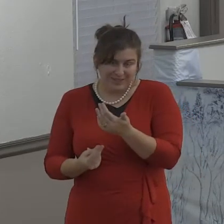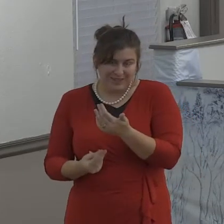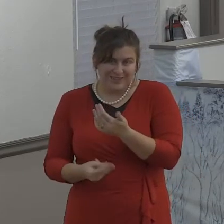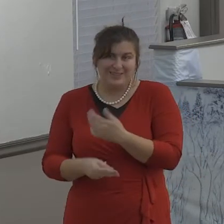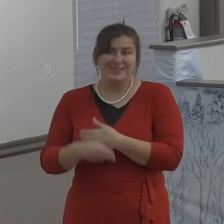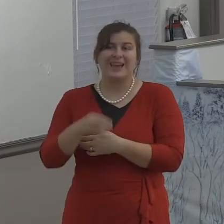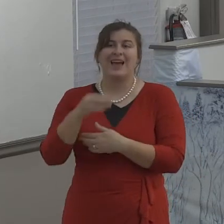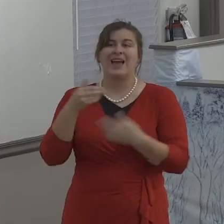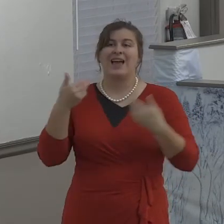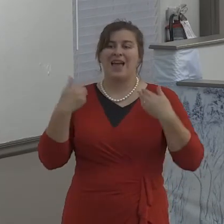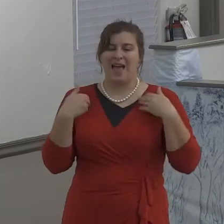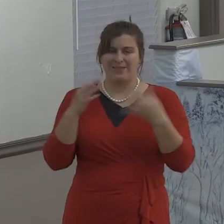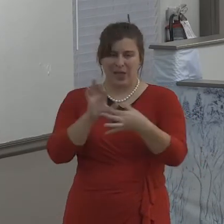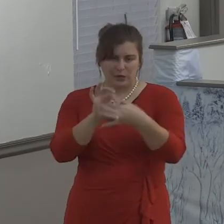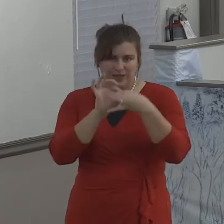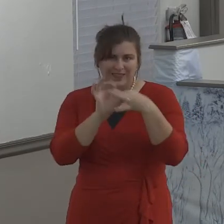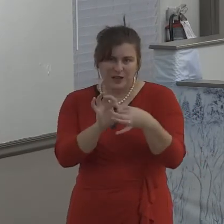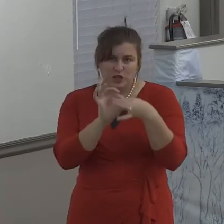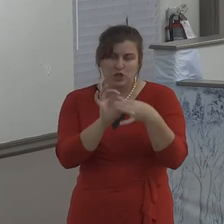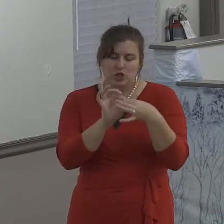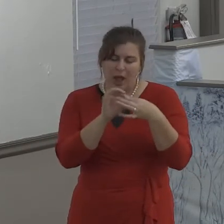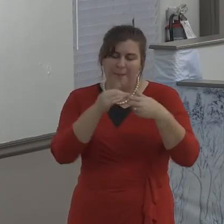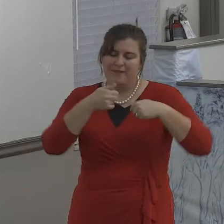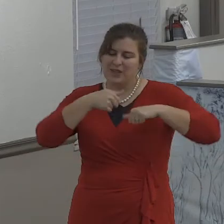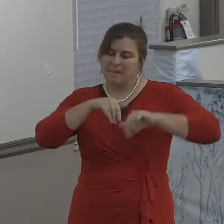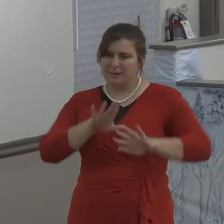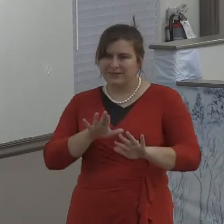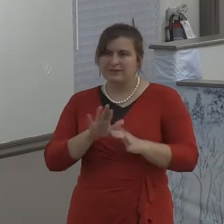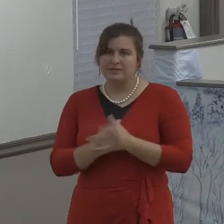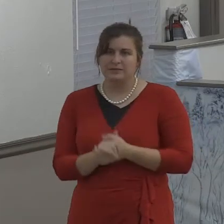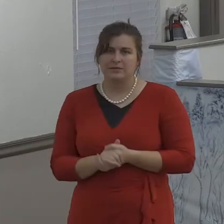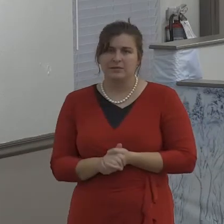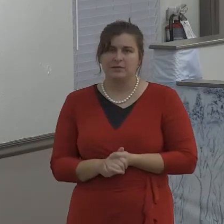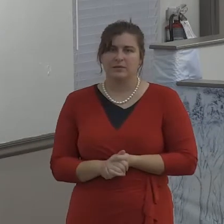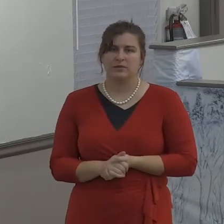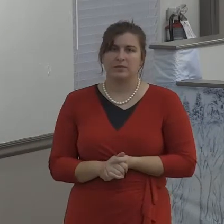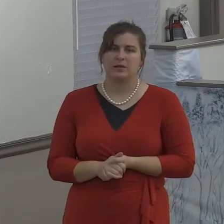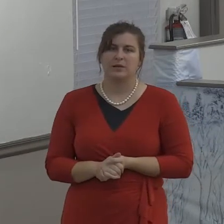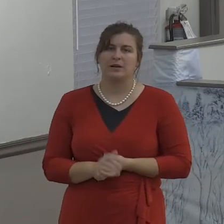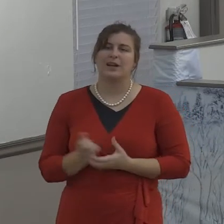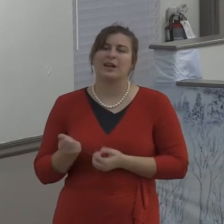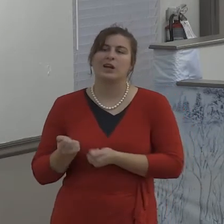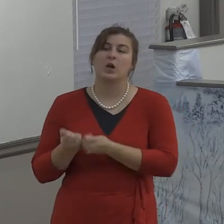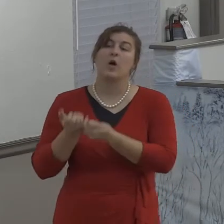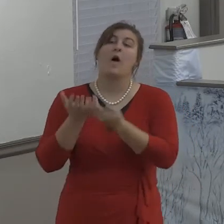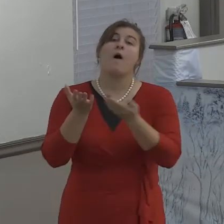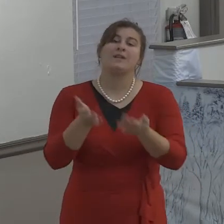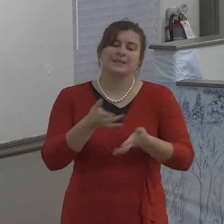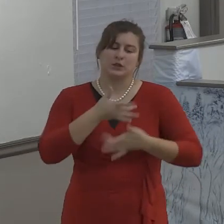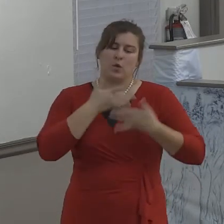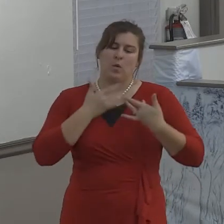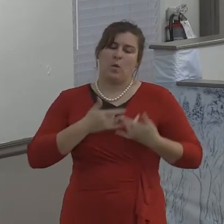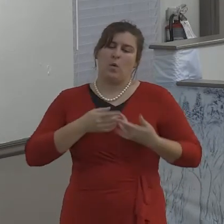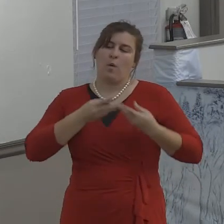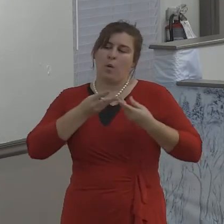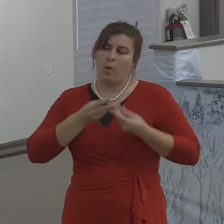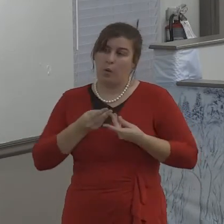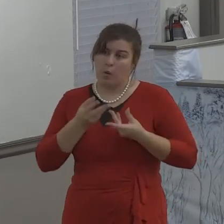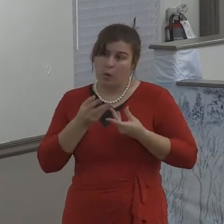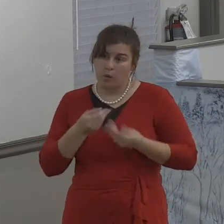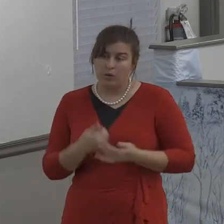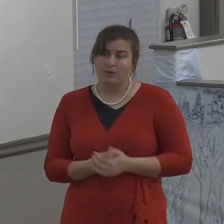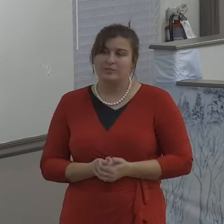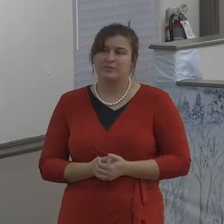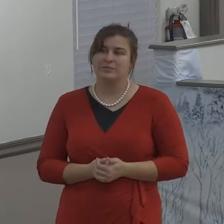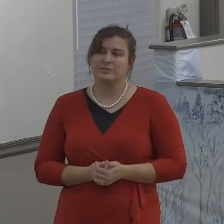thirdly, verse 32 says forgiving one another. This is the big one, isn't it? All of them are important, but this